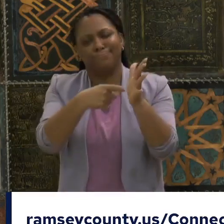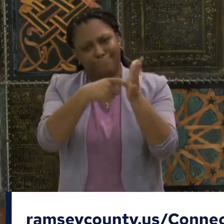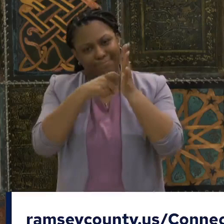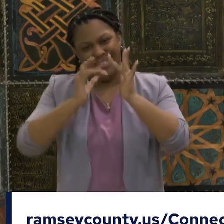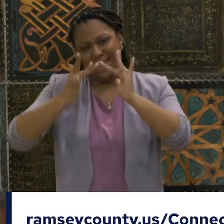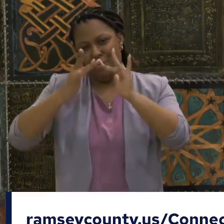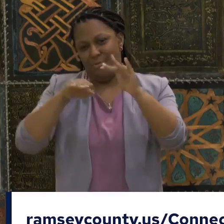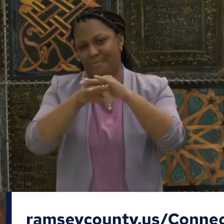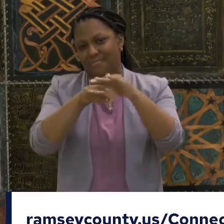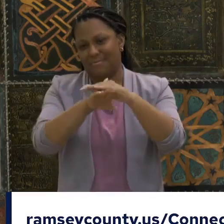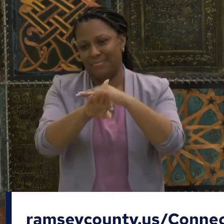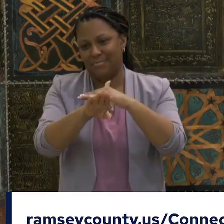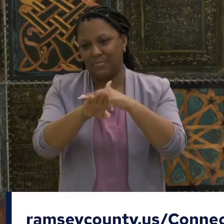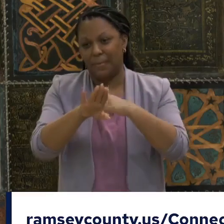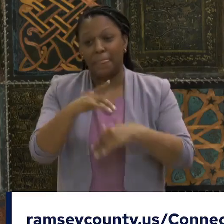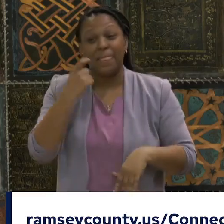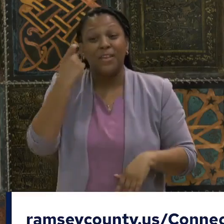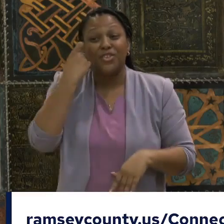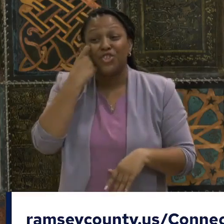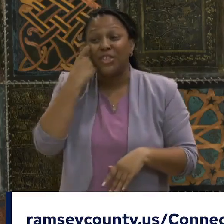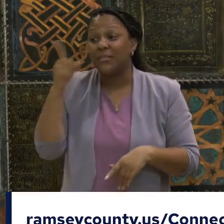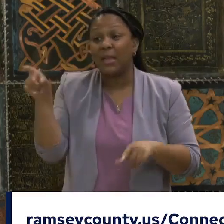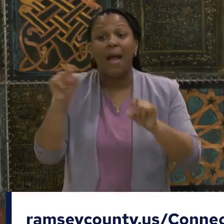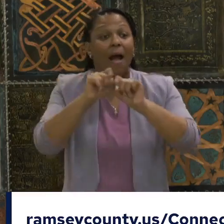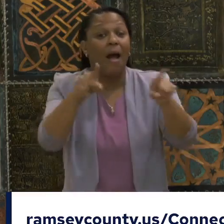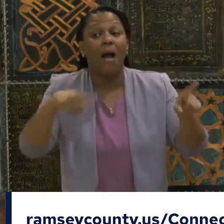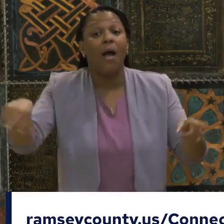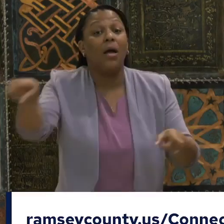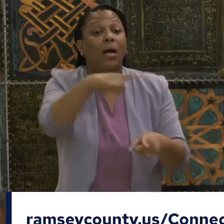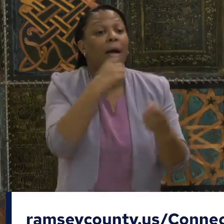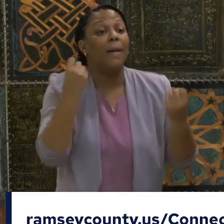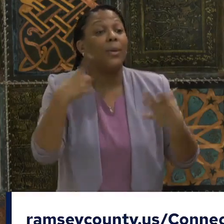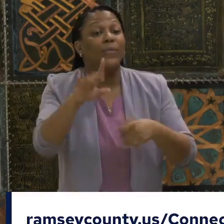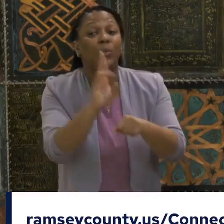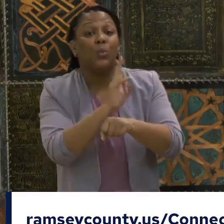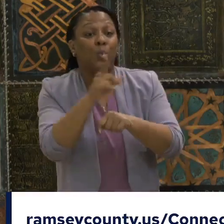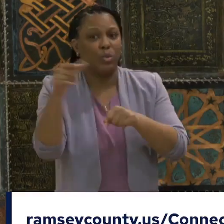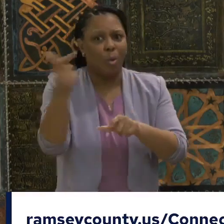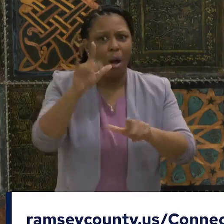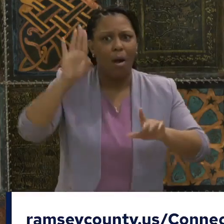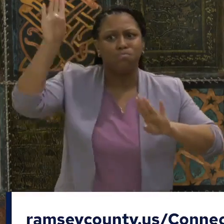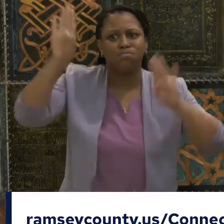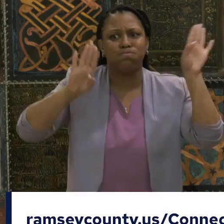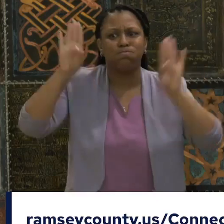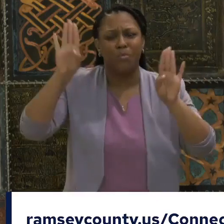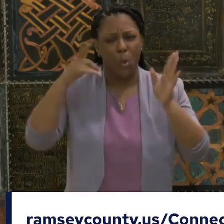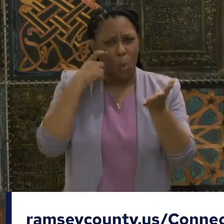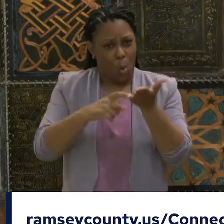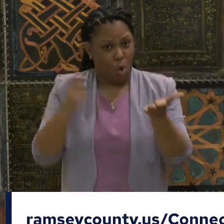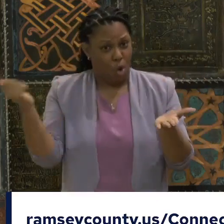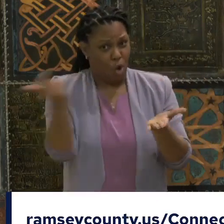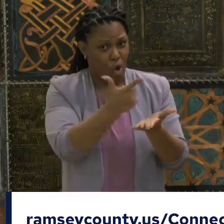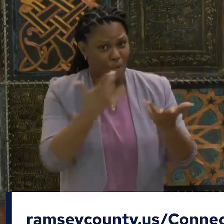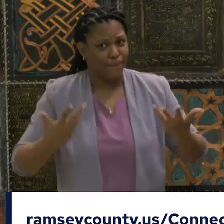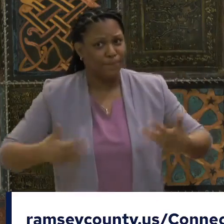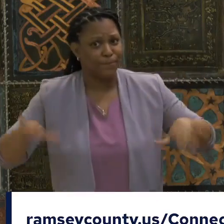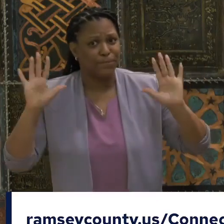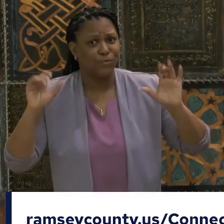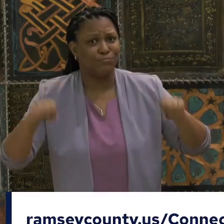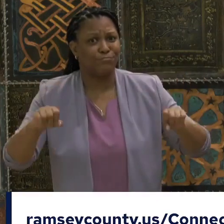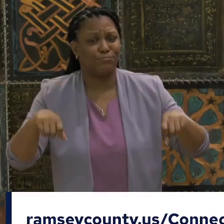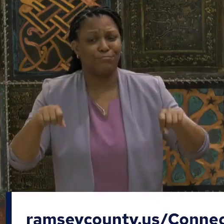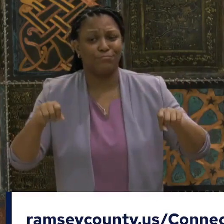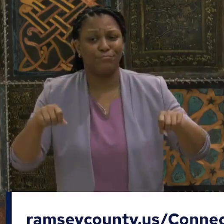a device. Since the pandemic, at Neighborhood House, we have been accelerating our efforts